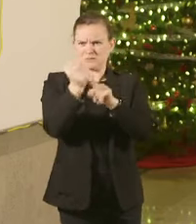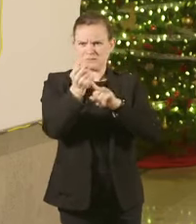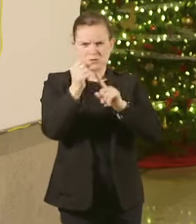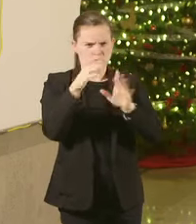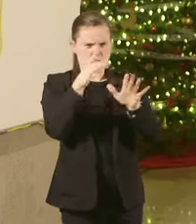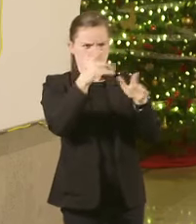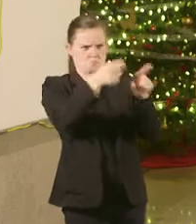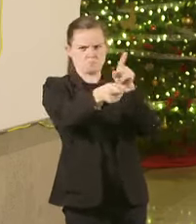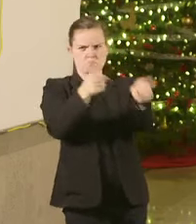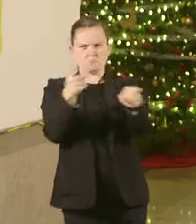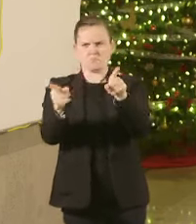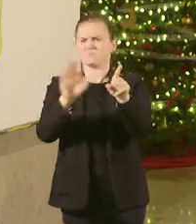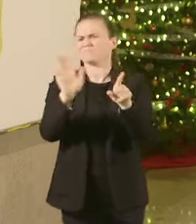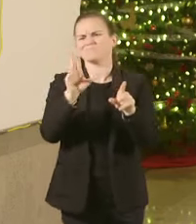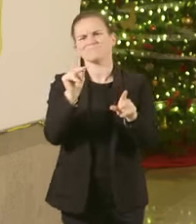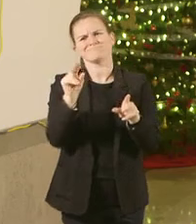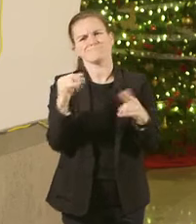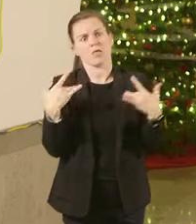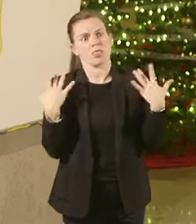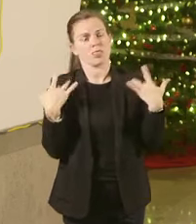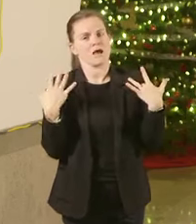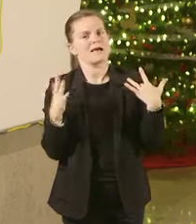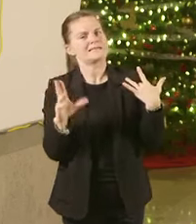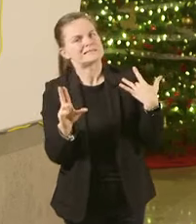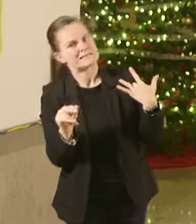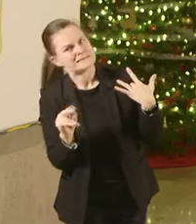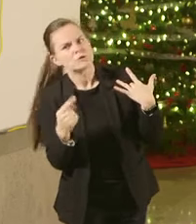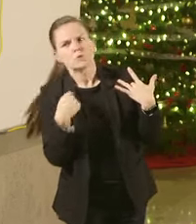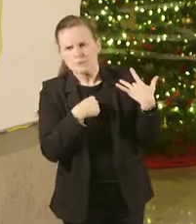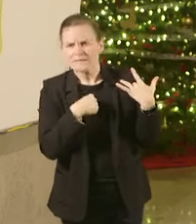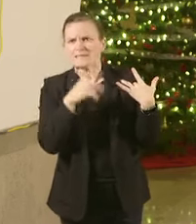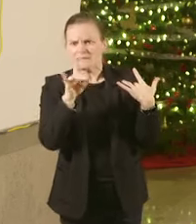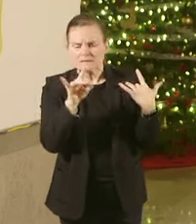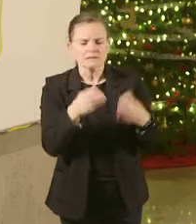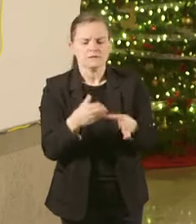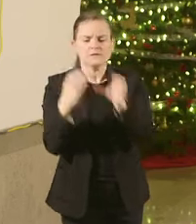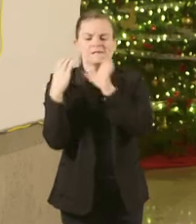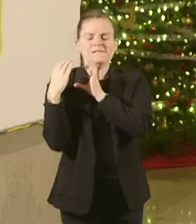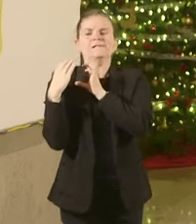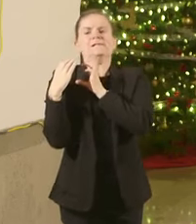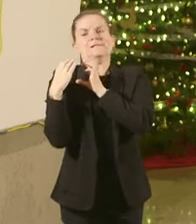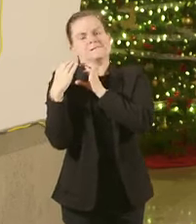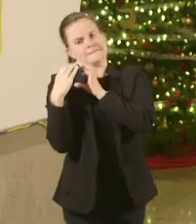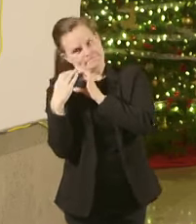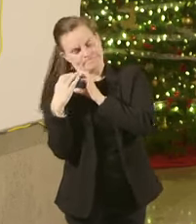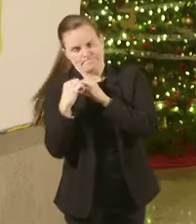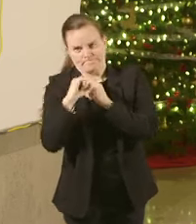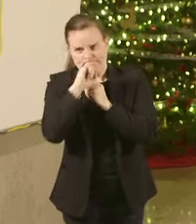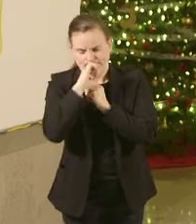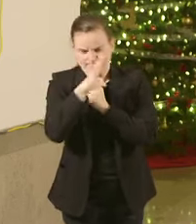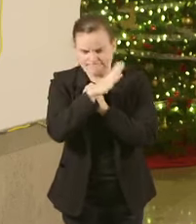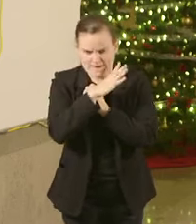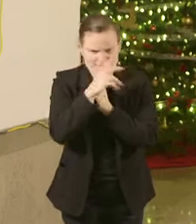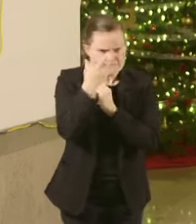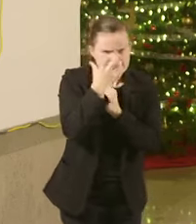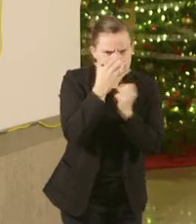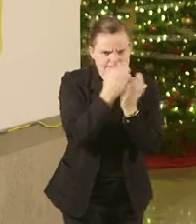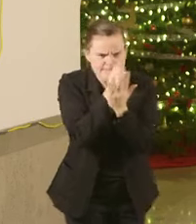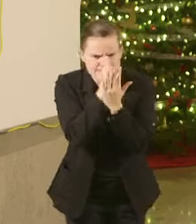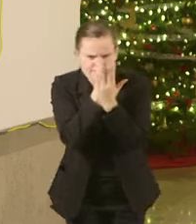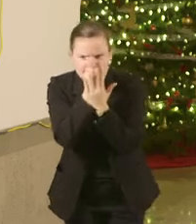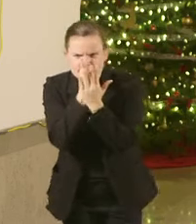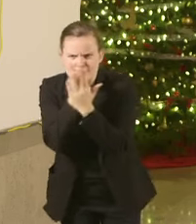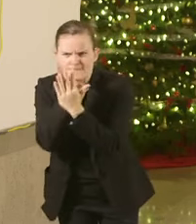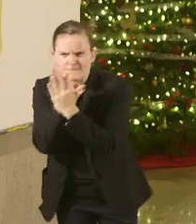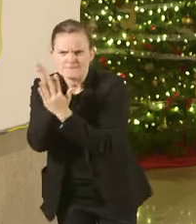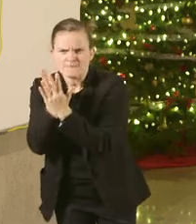every challenge to fighting this virus And I want every Missourian to know we will continue to do everything within our powers to fight this virus